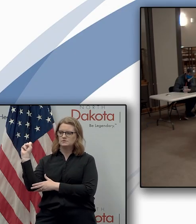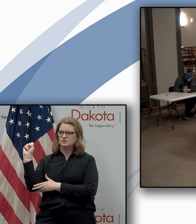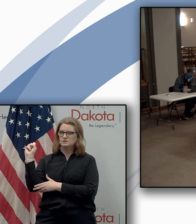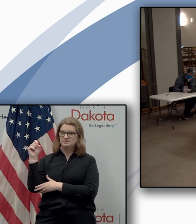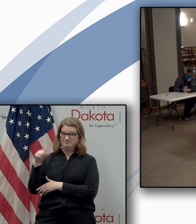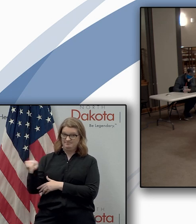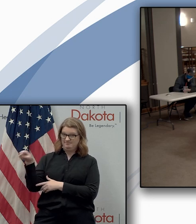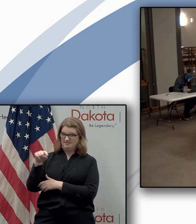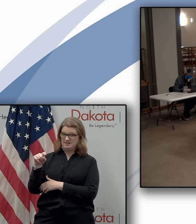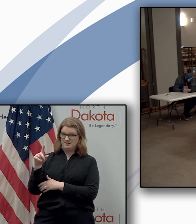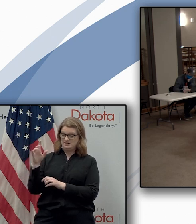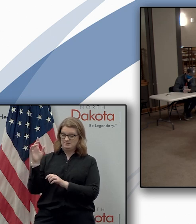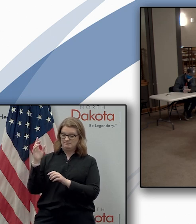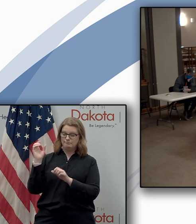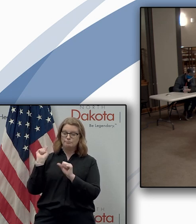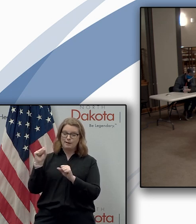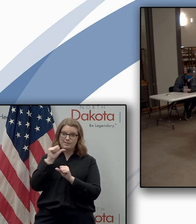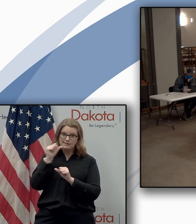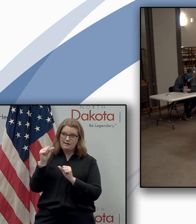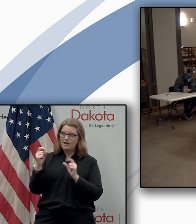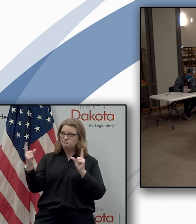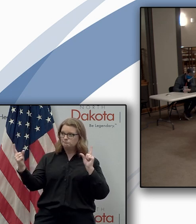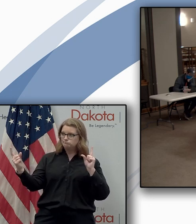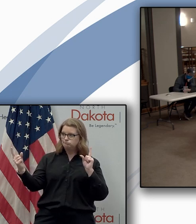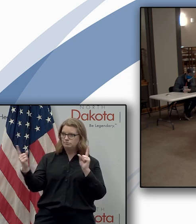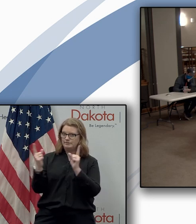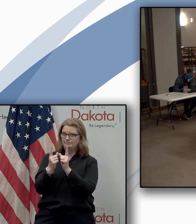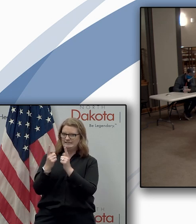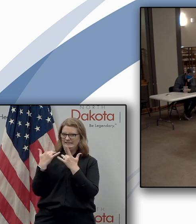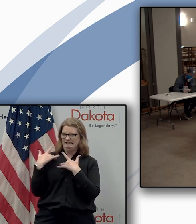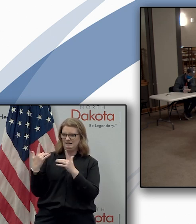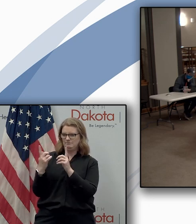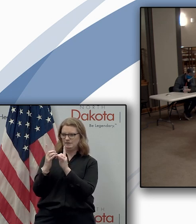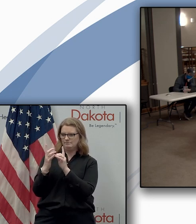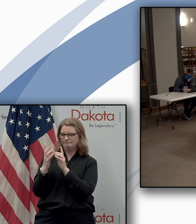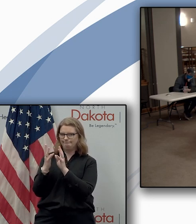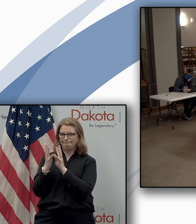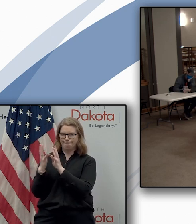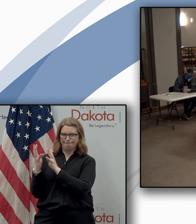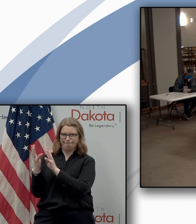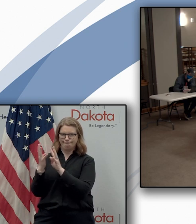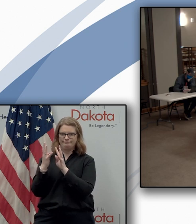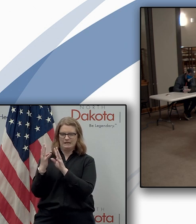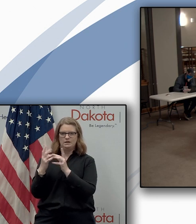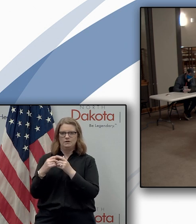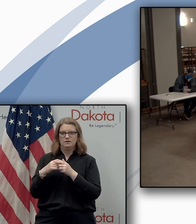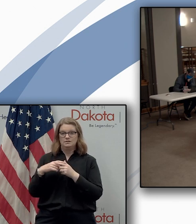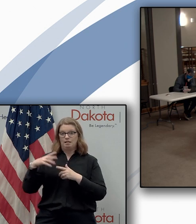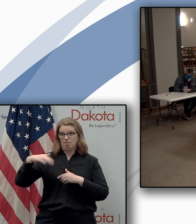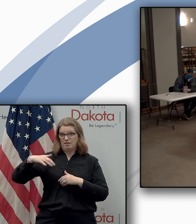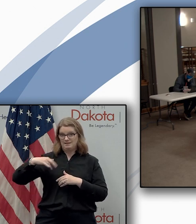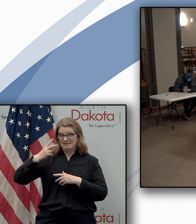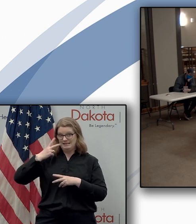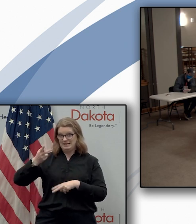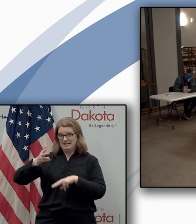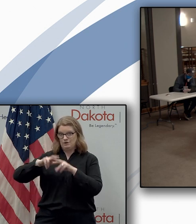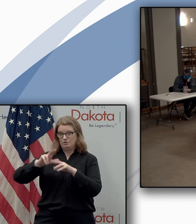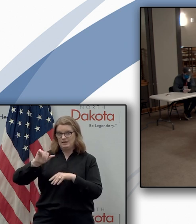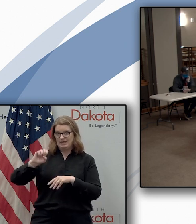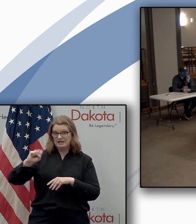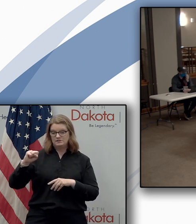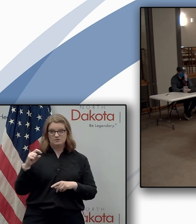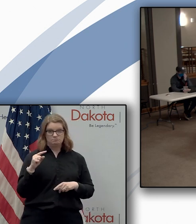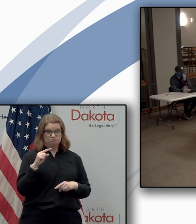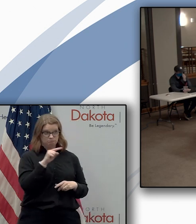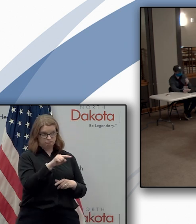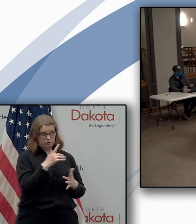have been practicing the best social distancing uh have but we haven't seen a court an increase in cases yet are you concerned that